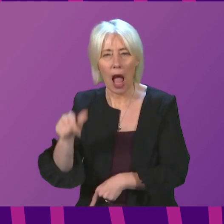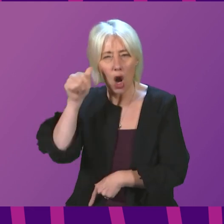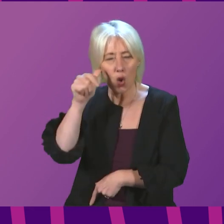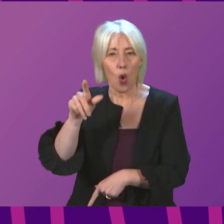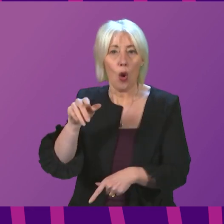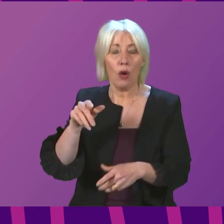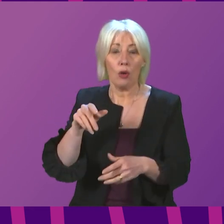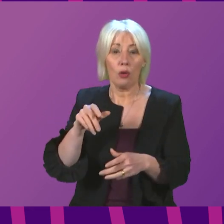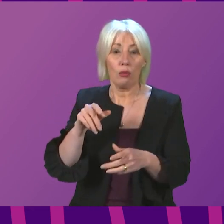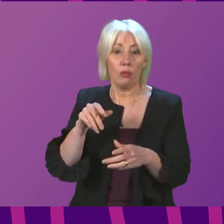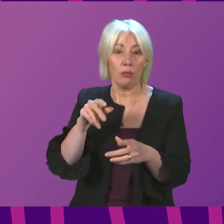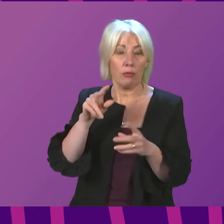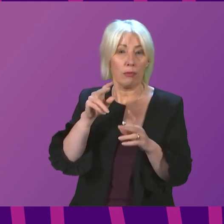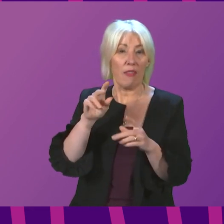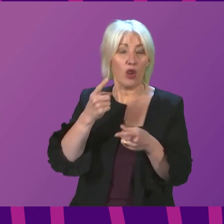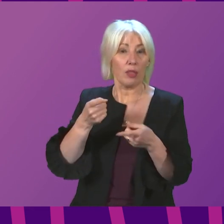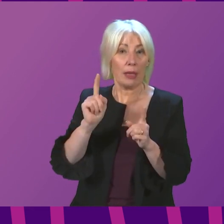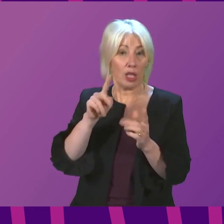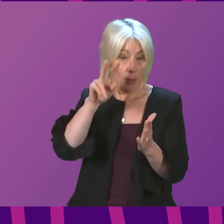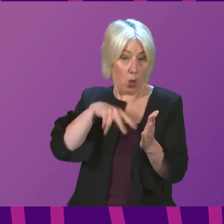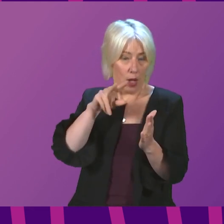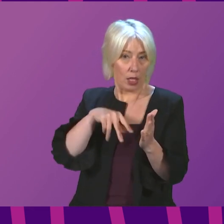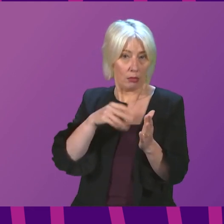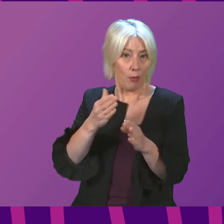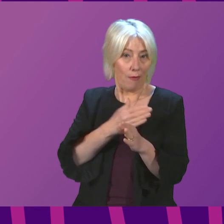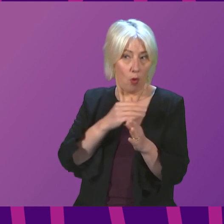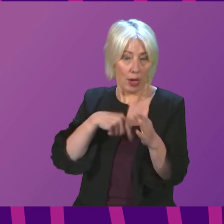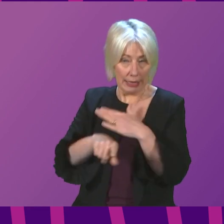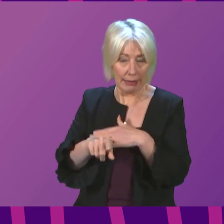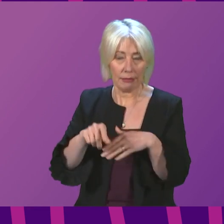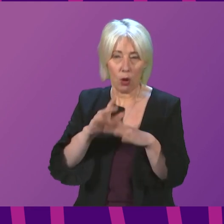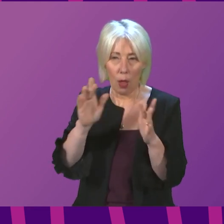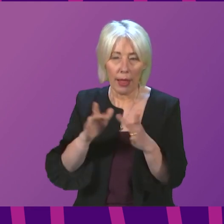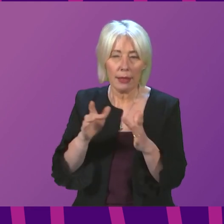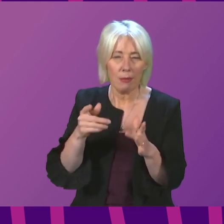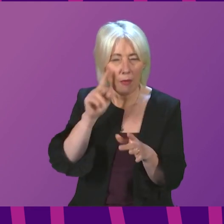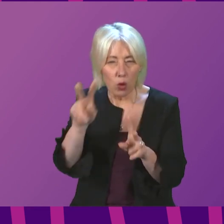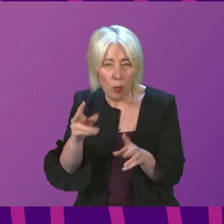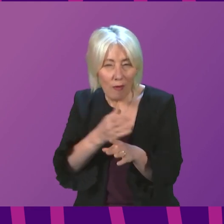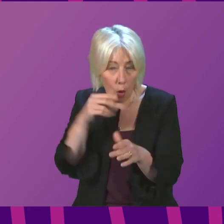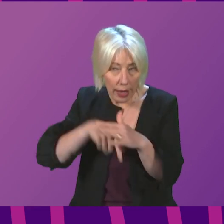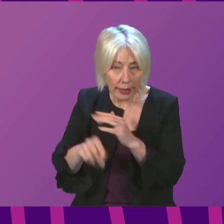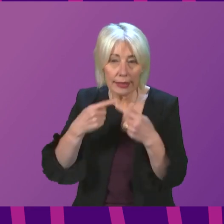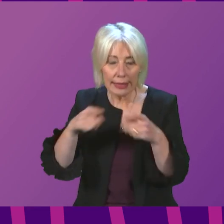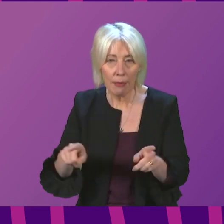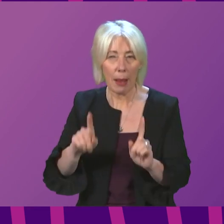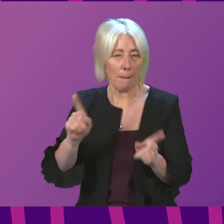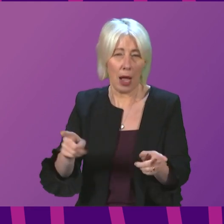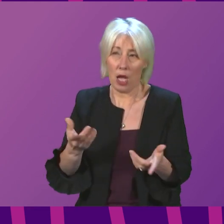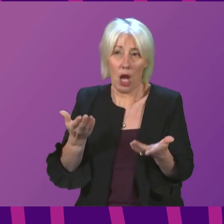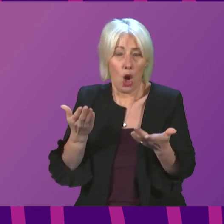minutes before she came on, but I have had constituents being touched on people across Scotland this morning not being able to access